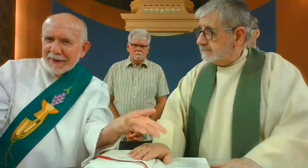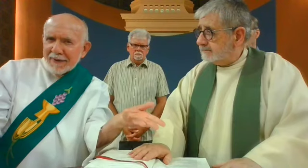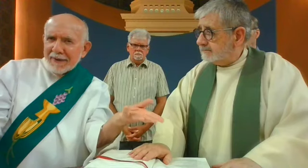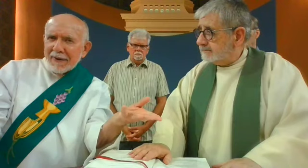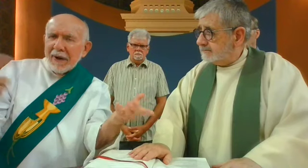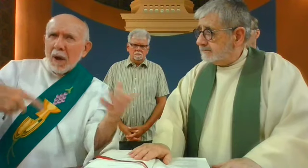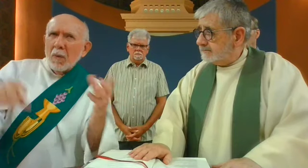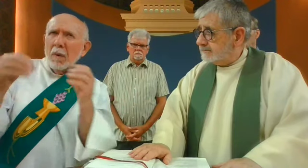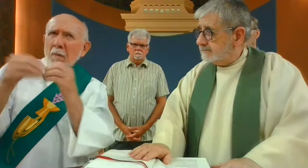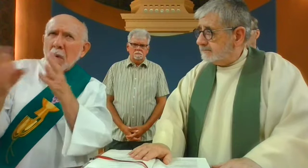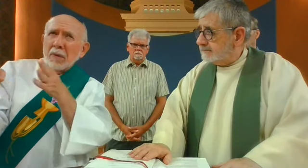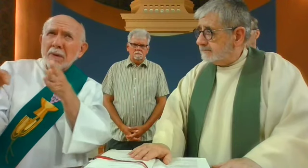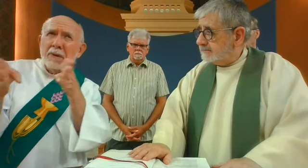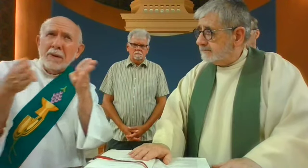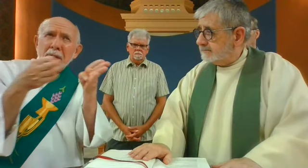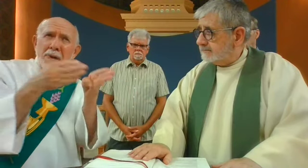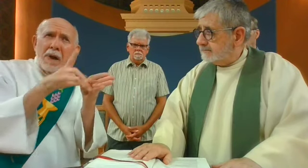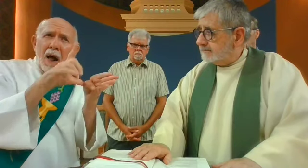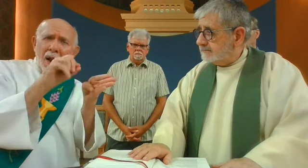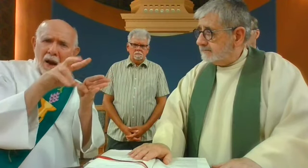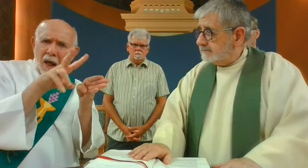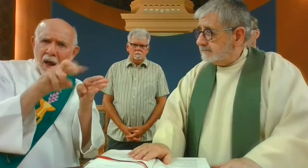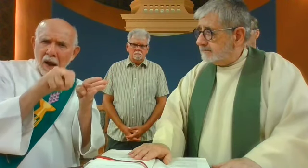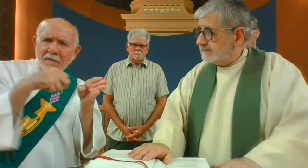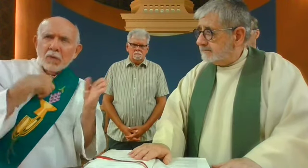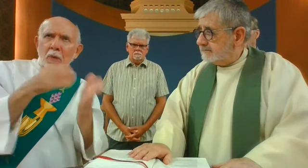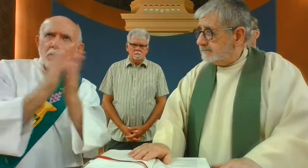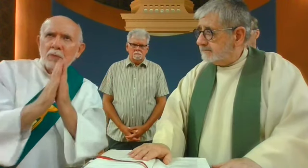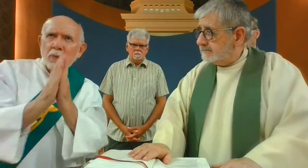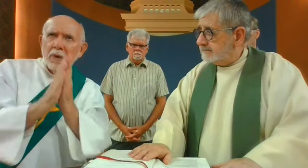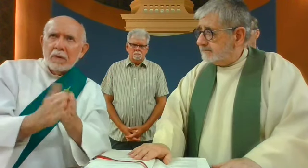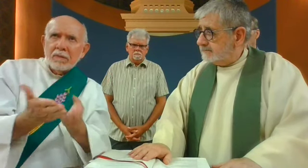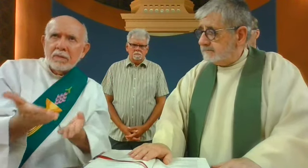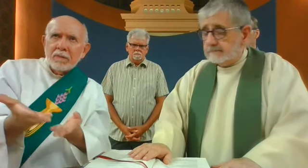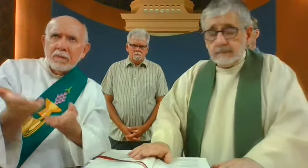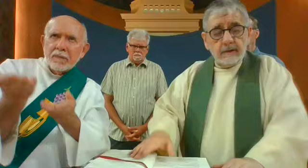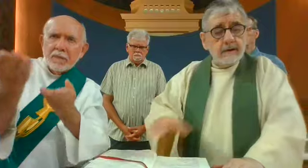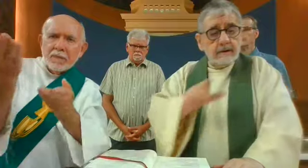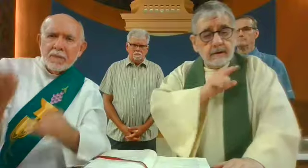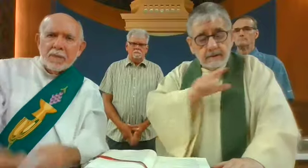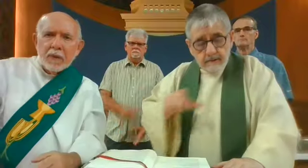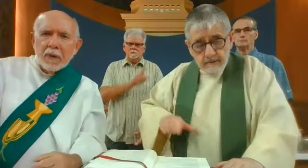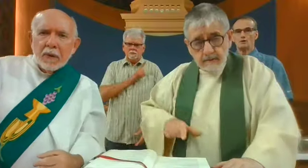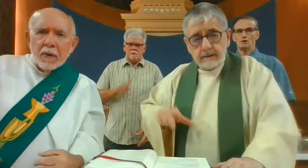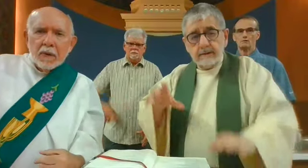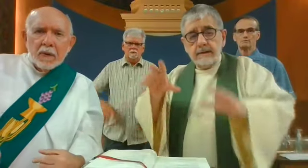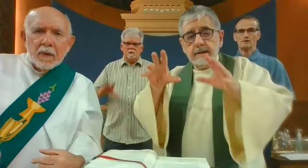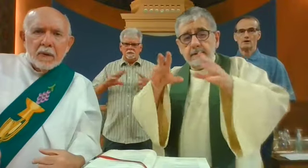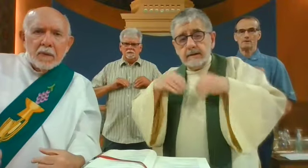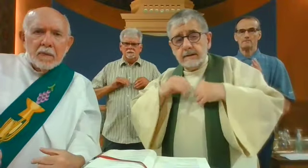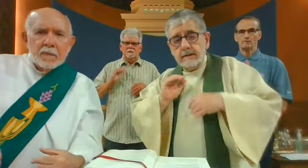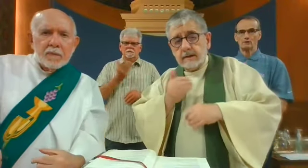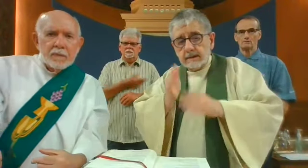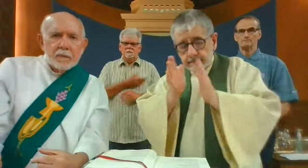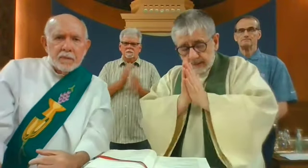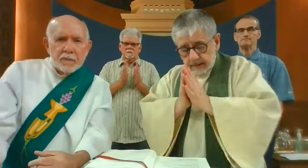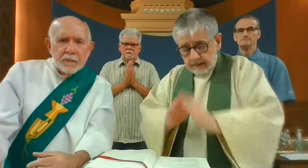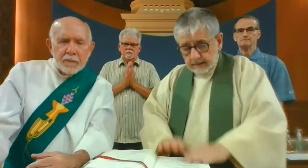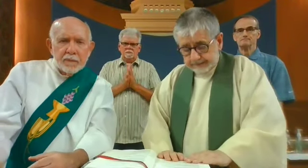gave us his son in love. And as we turn to focus more on love, we pray to the Lord, Lord, receive